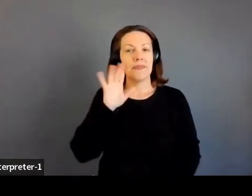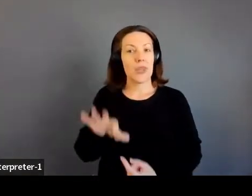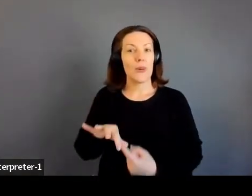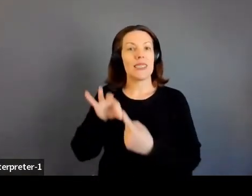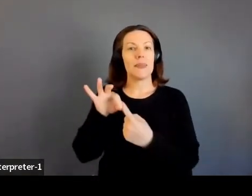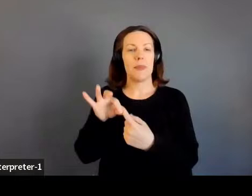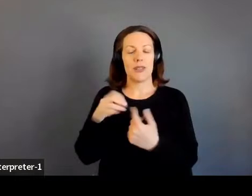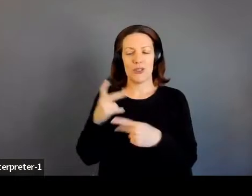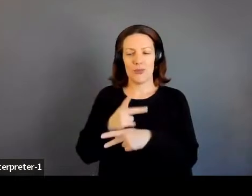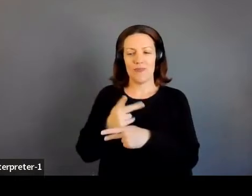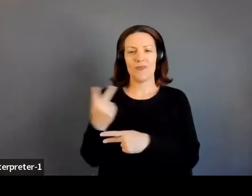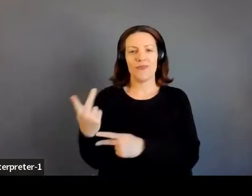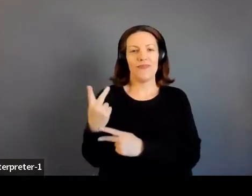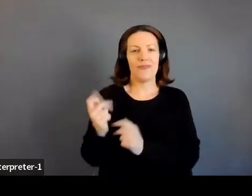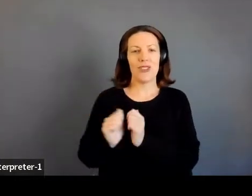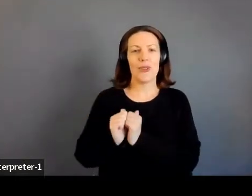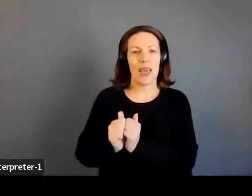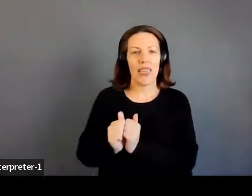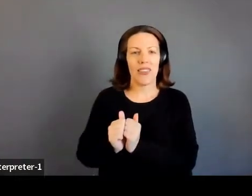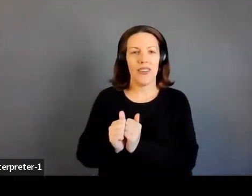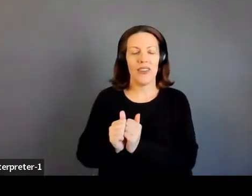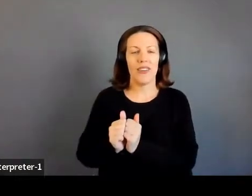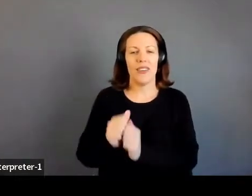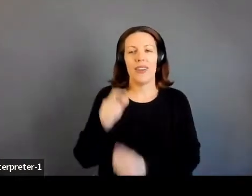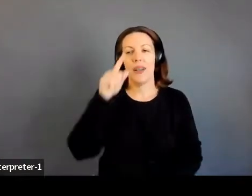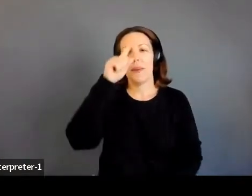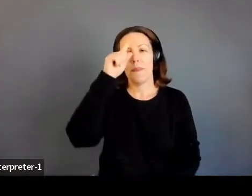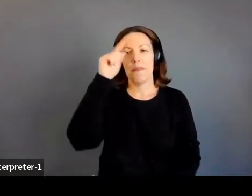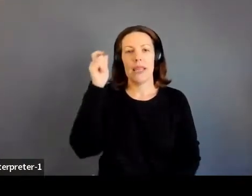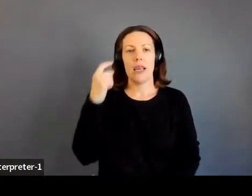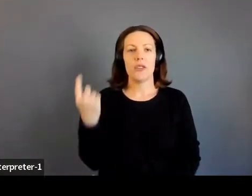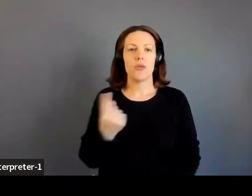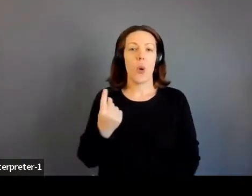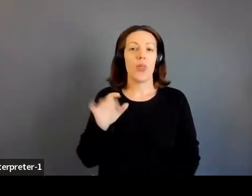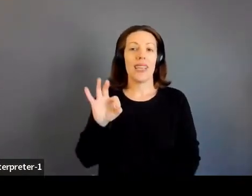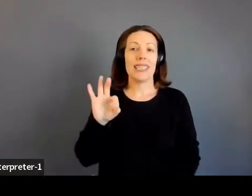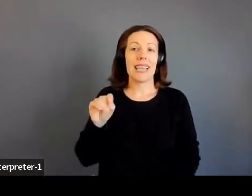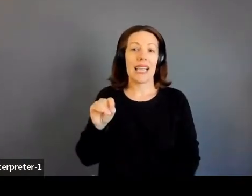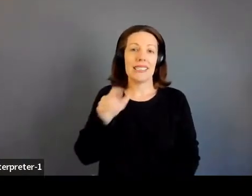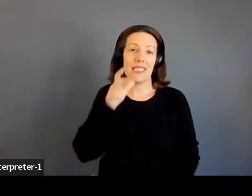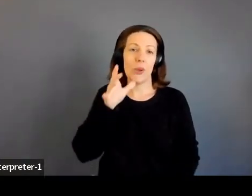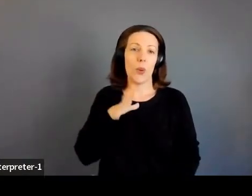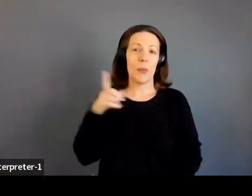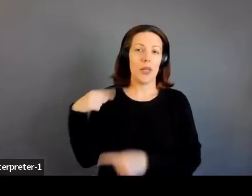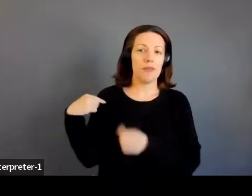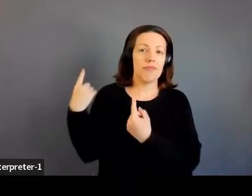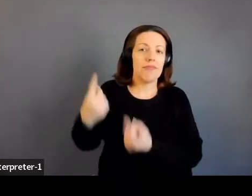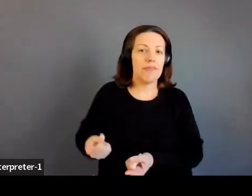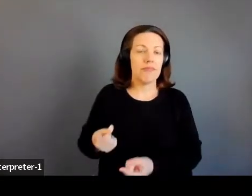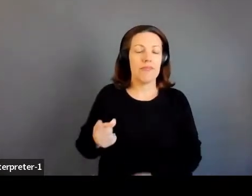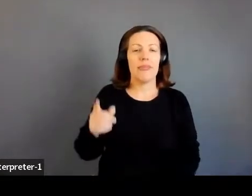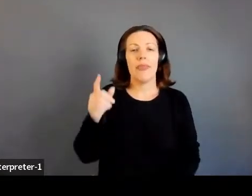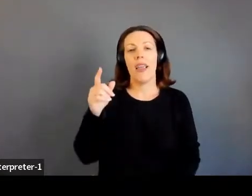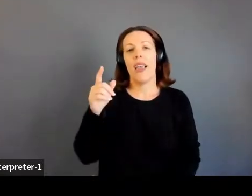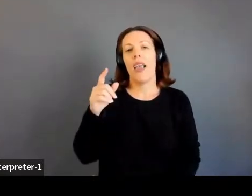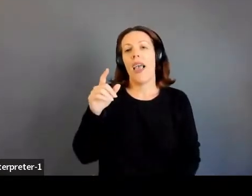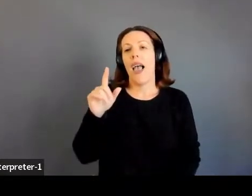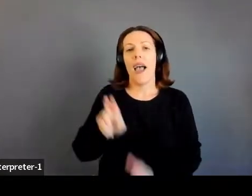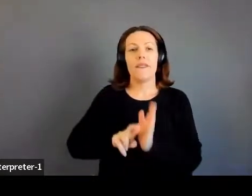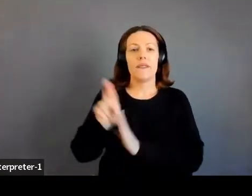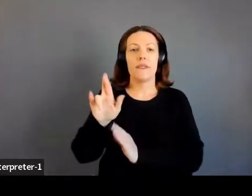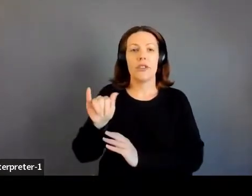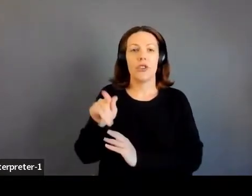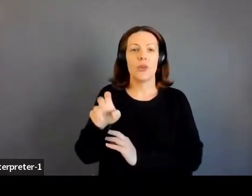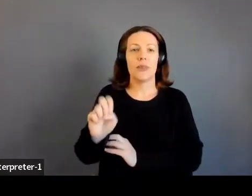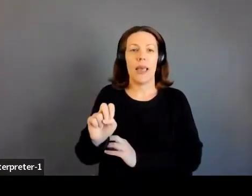thing to navigate together. And because only 90 women have ever flown to space in history, and only